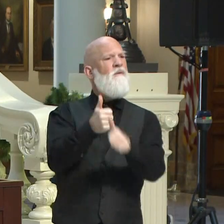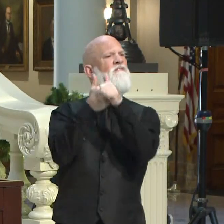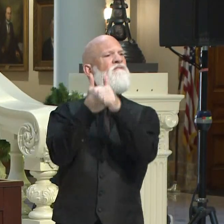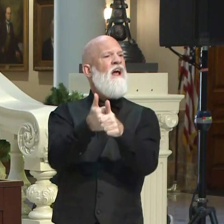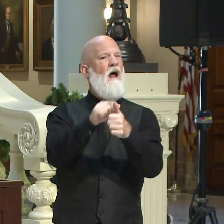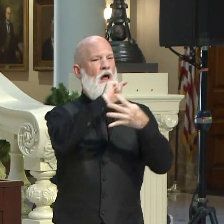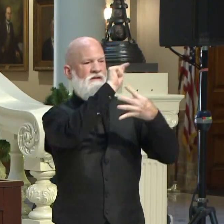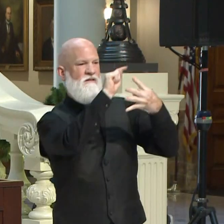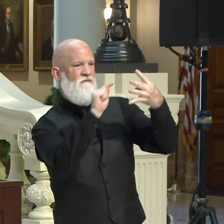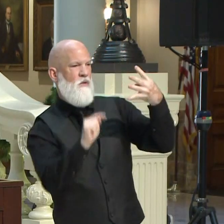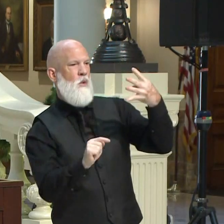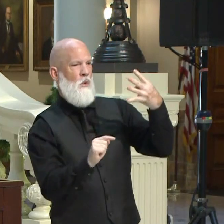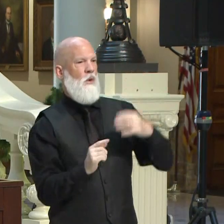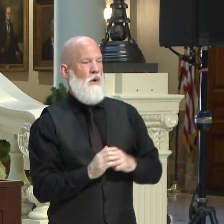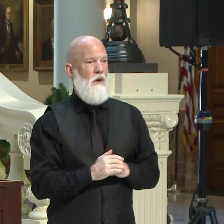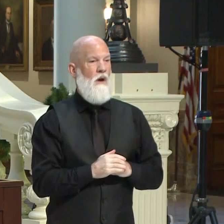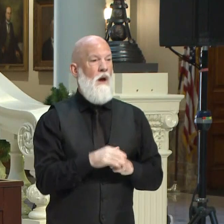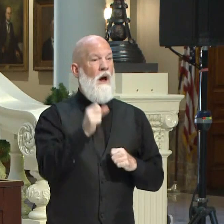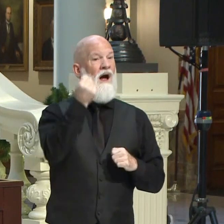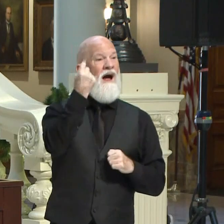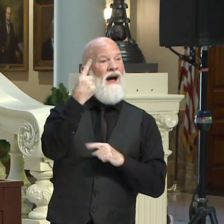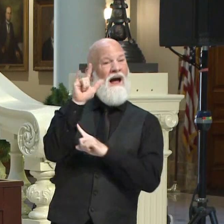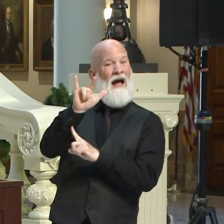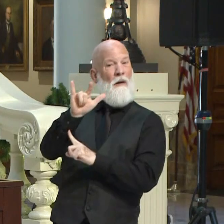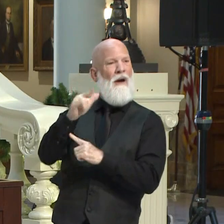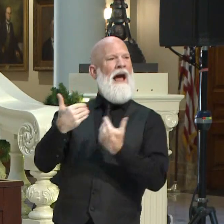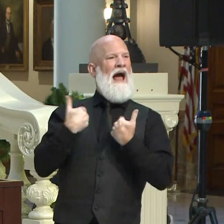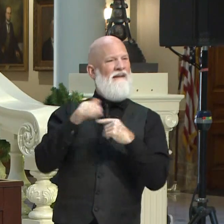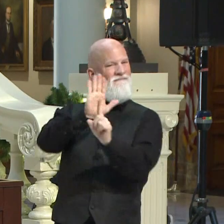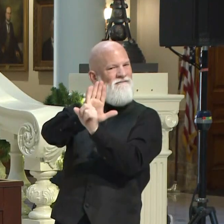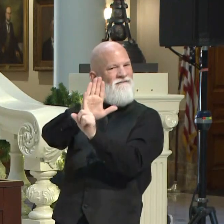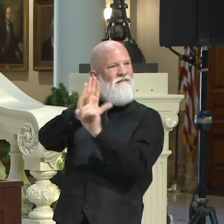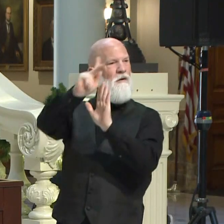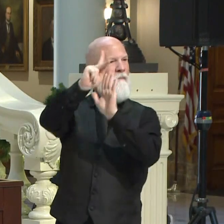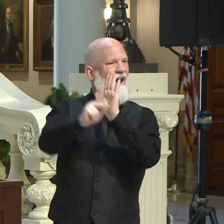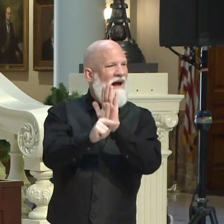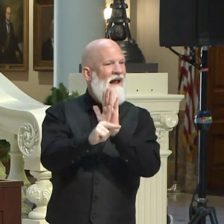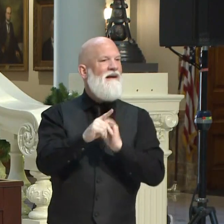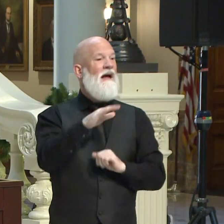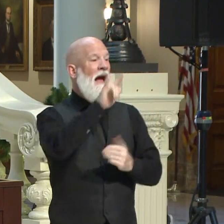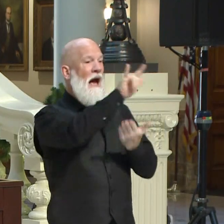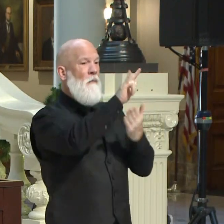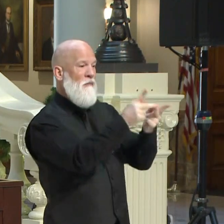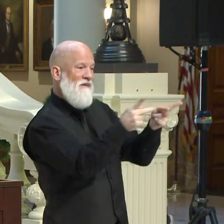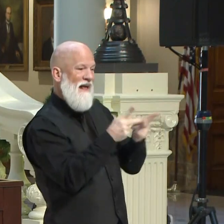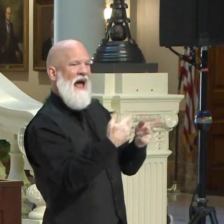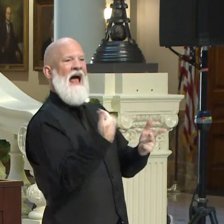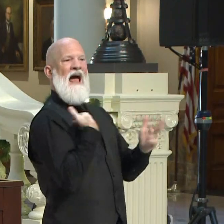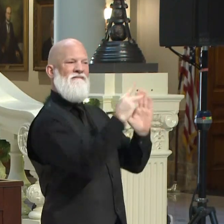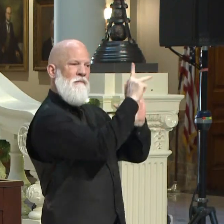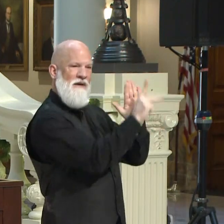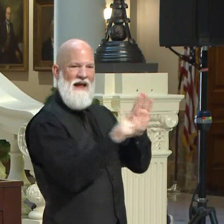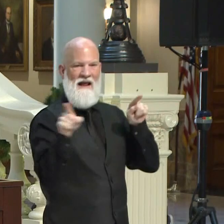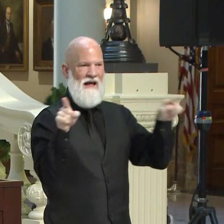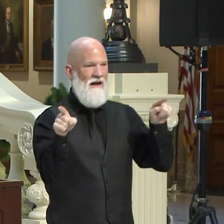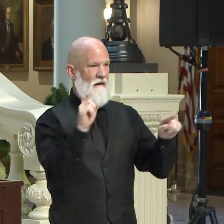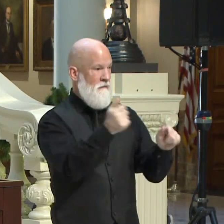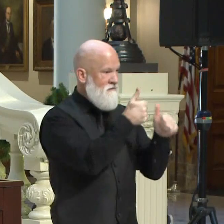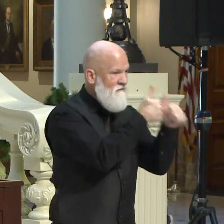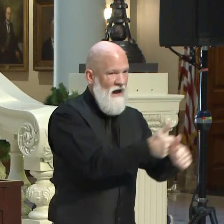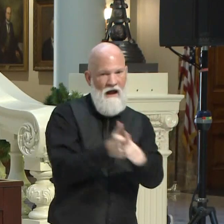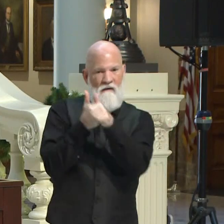folks that are flying on their planes and I know that airports do as well. So I am cautiously optimistic for that. But I would urge,